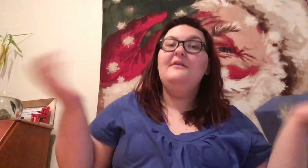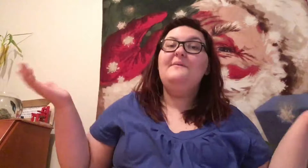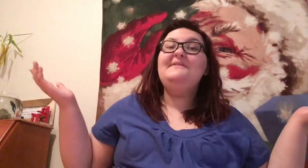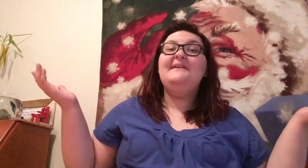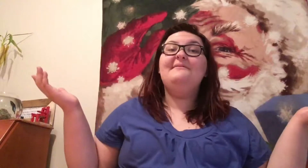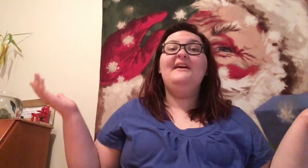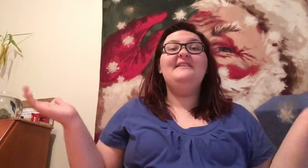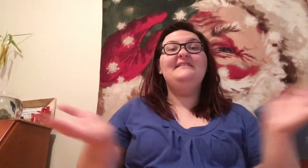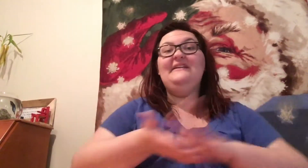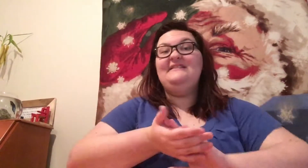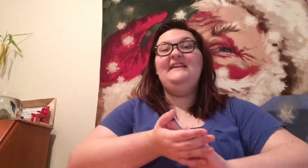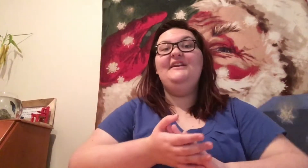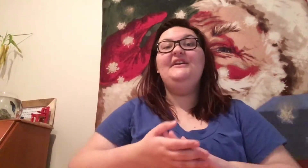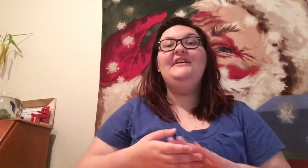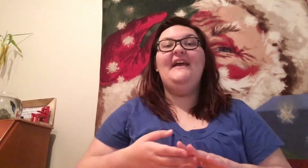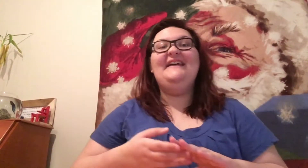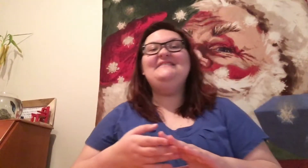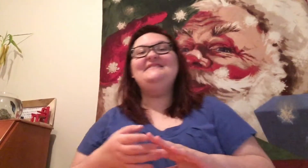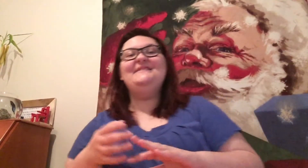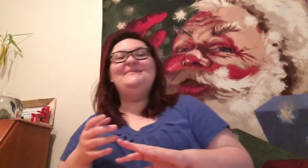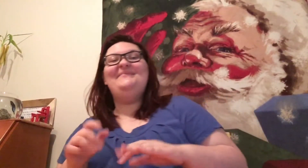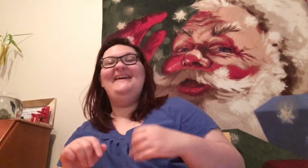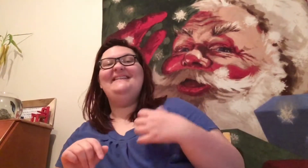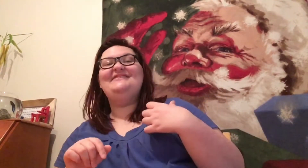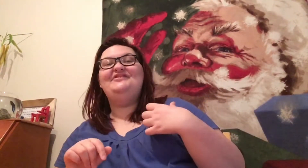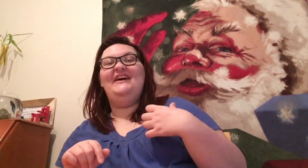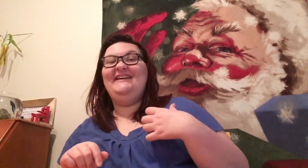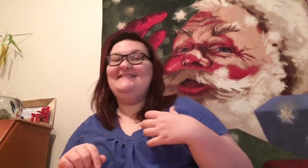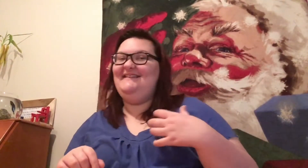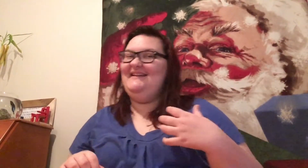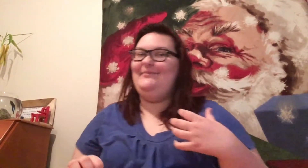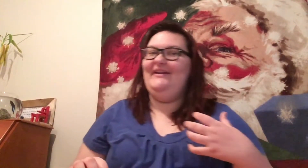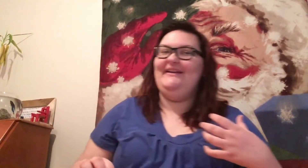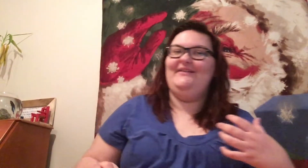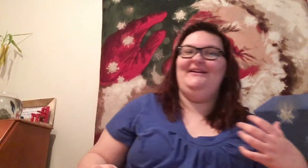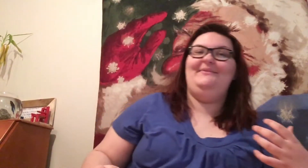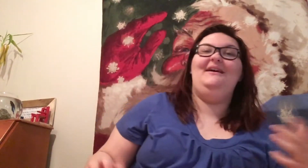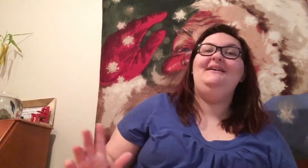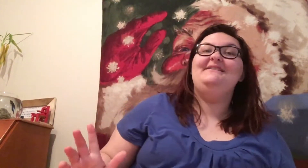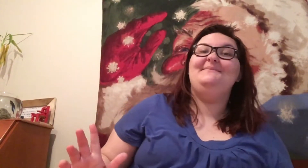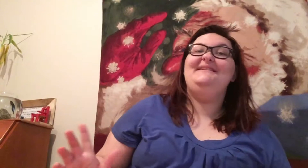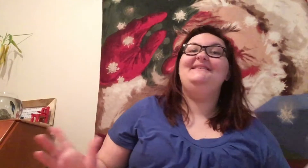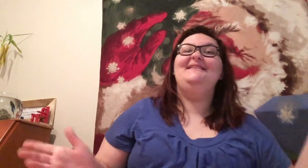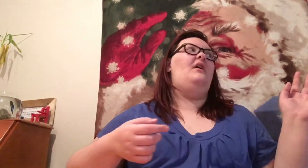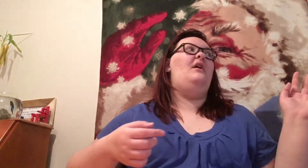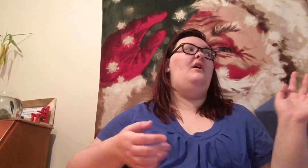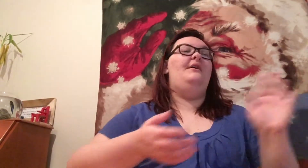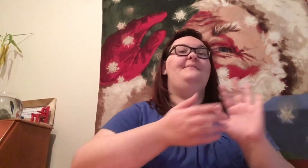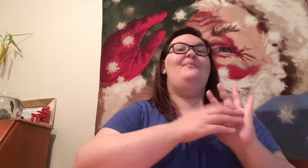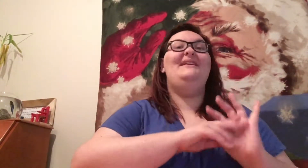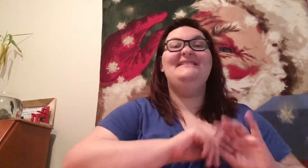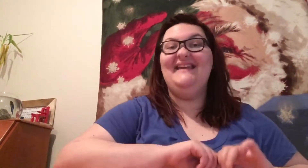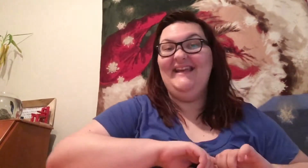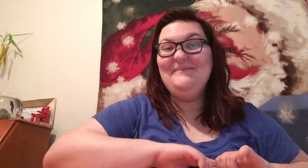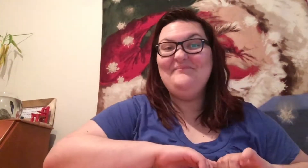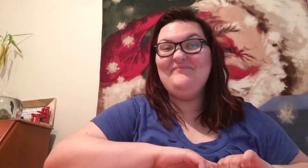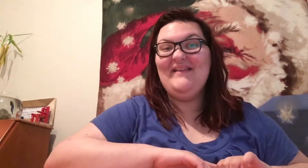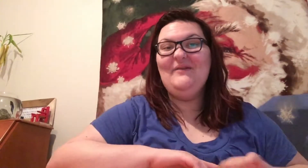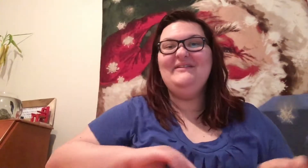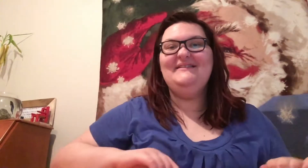What's up guys, Kelsey here and don't mind this giant Santa Blanca right behind me. On Monday, I went